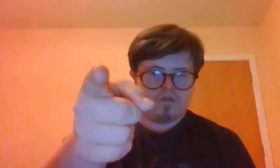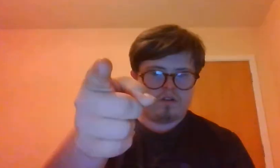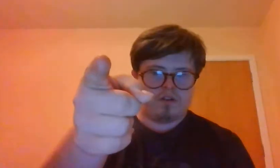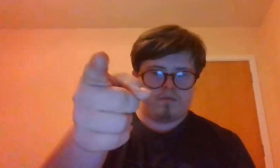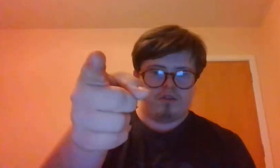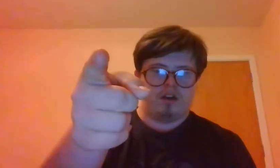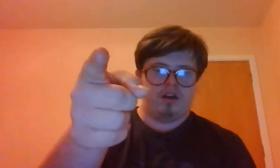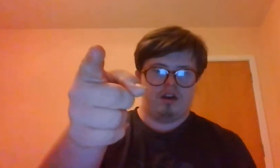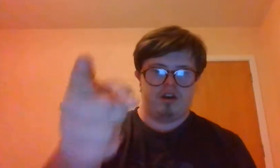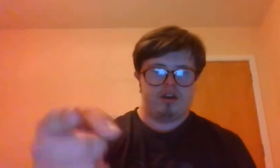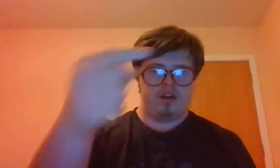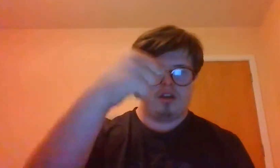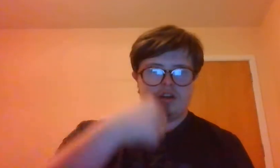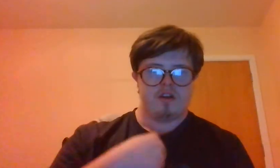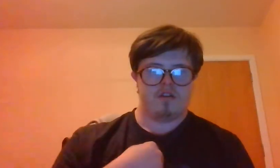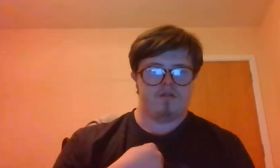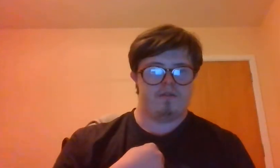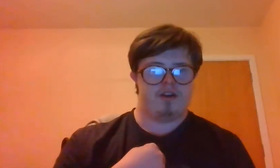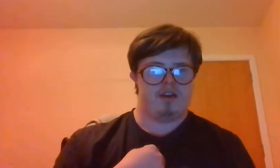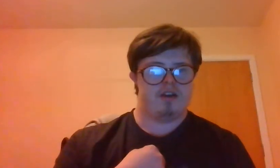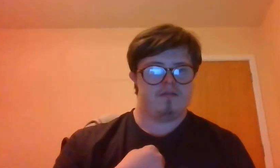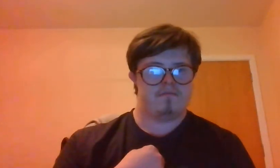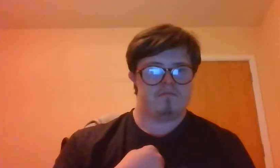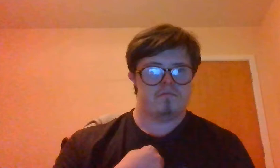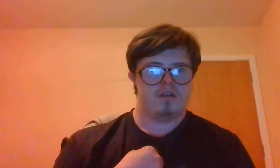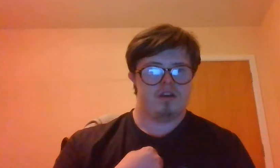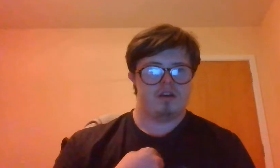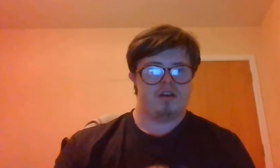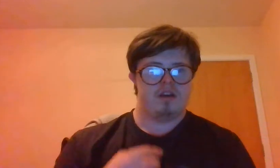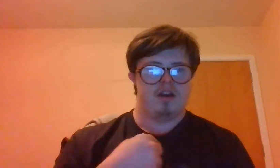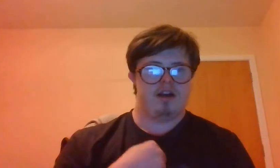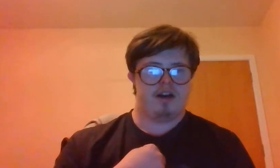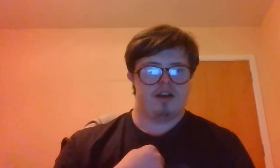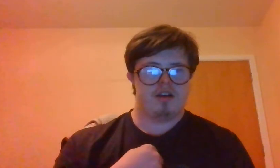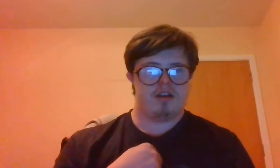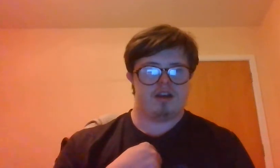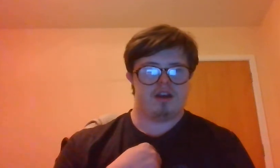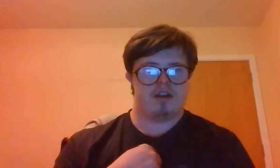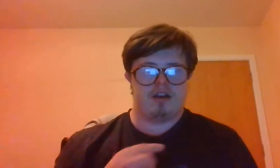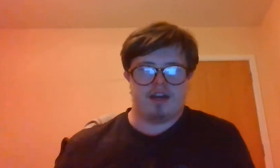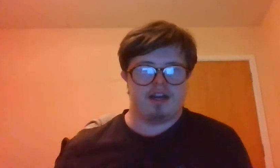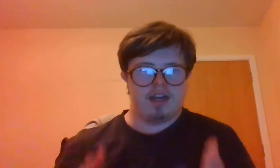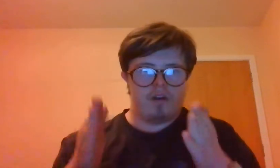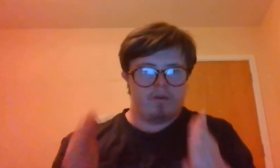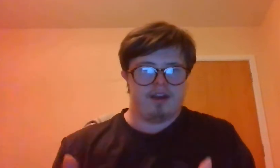belong to me. I'll take the highway.